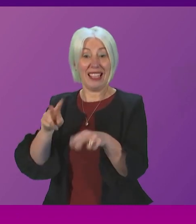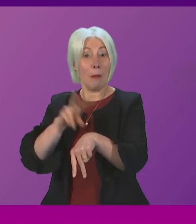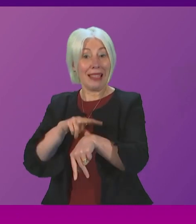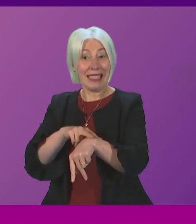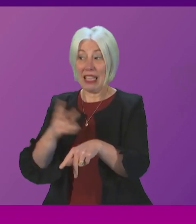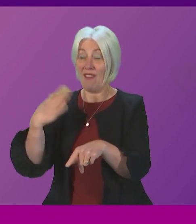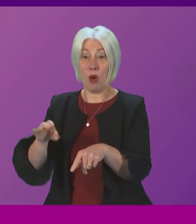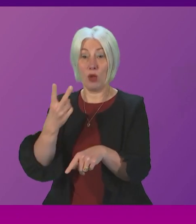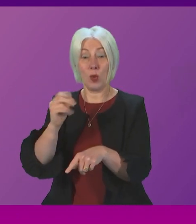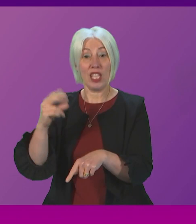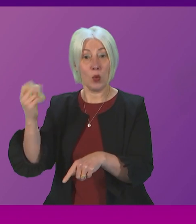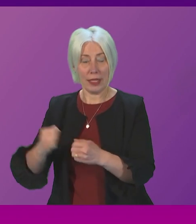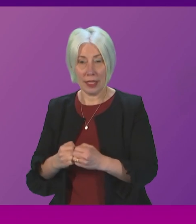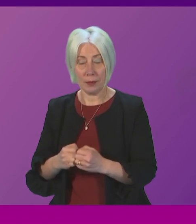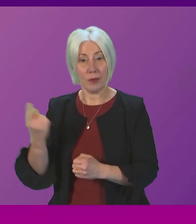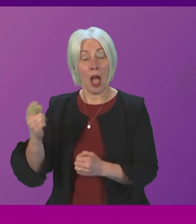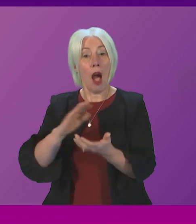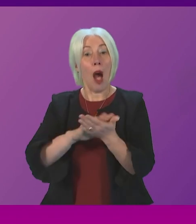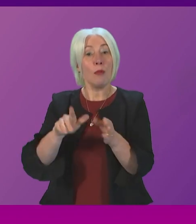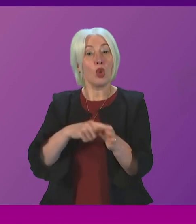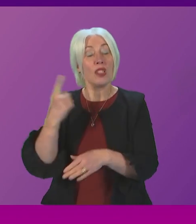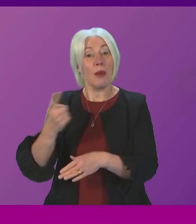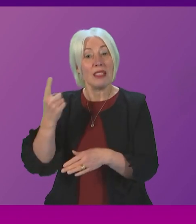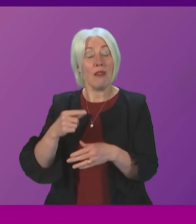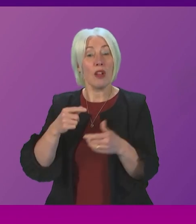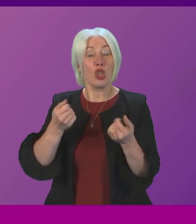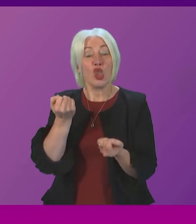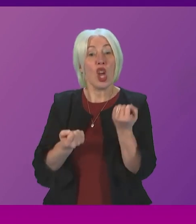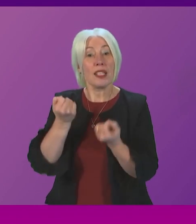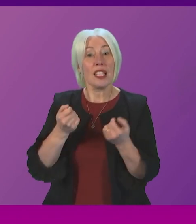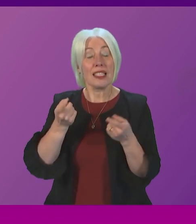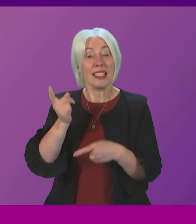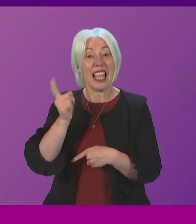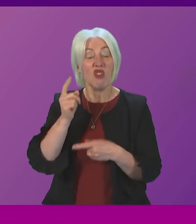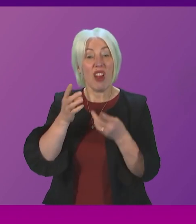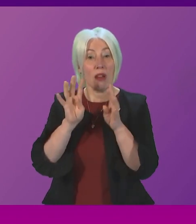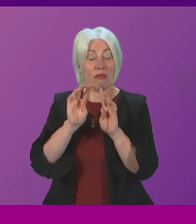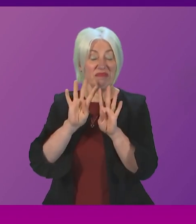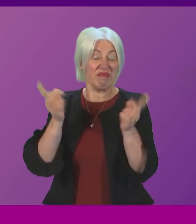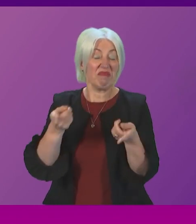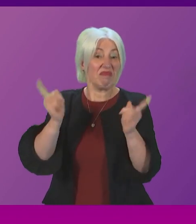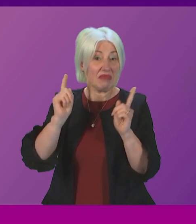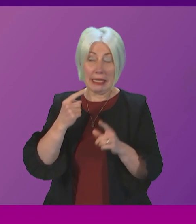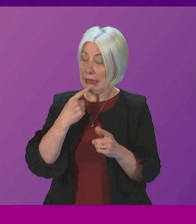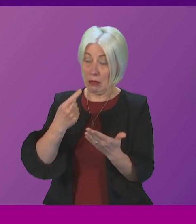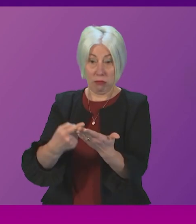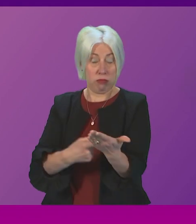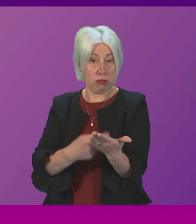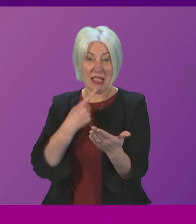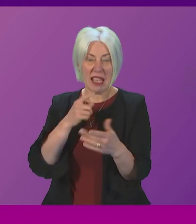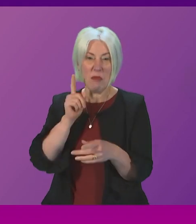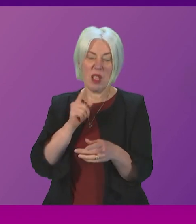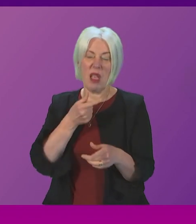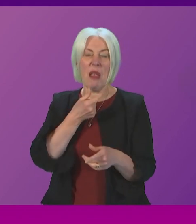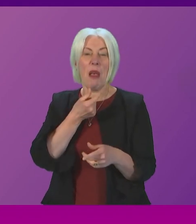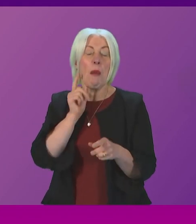when the first minister was justice secretary there was a damning review of the police complaints and disciplinary system it reported evidence of misogyny